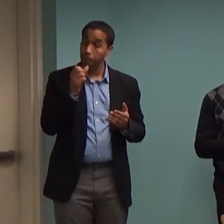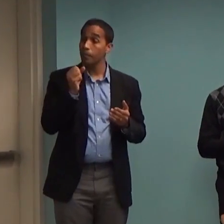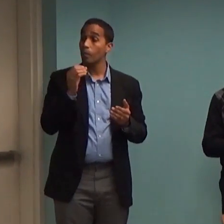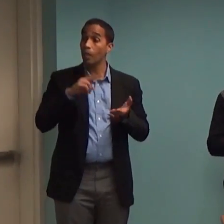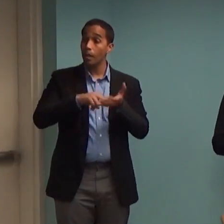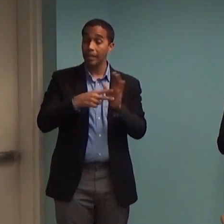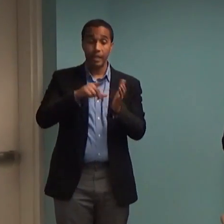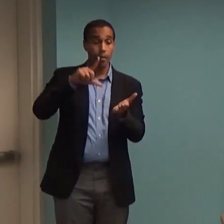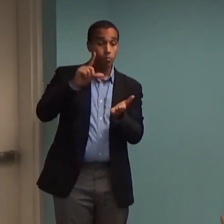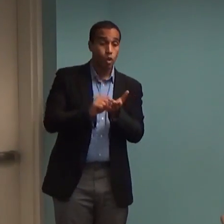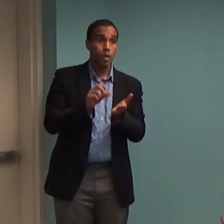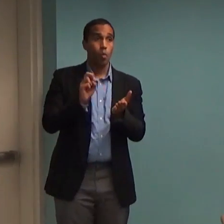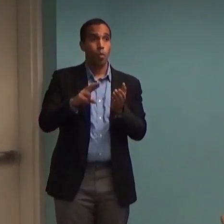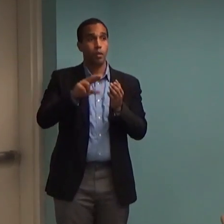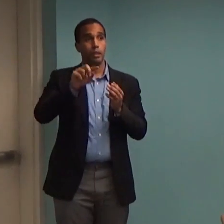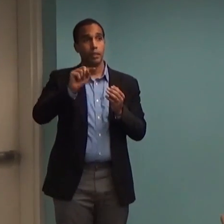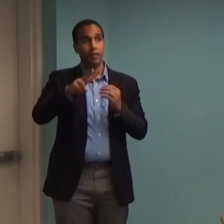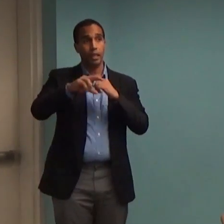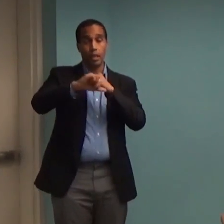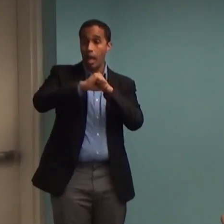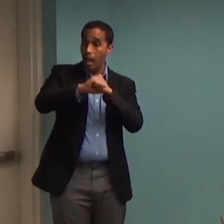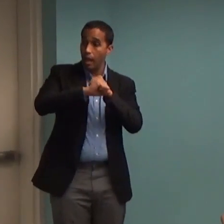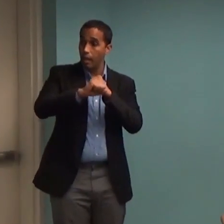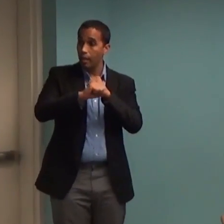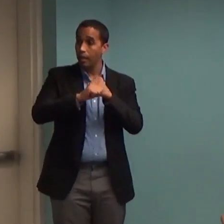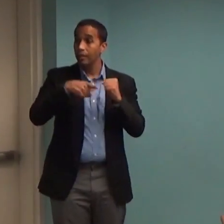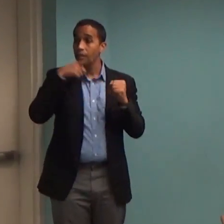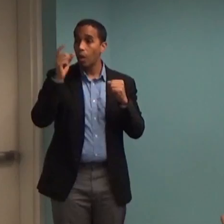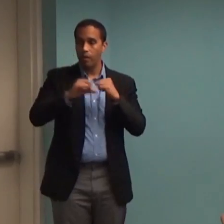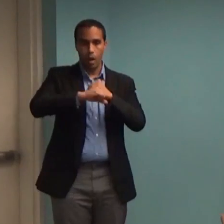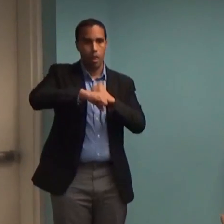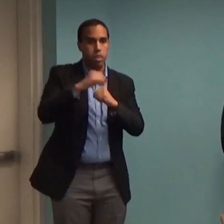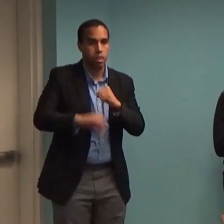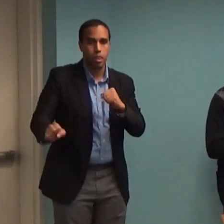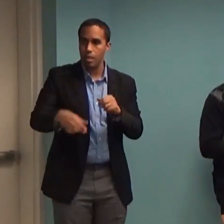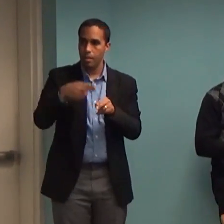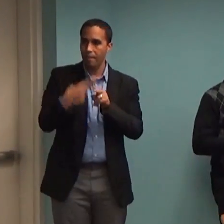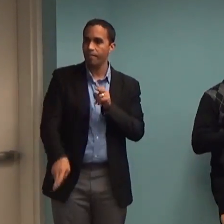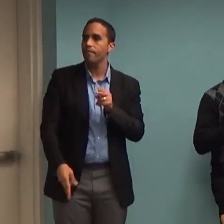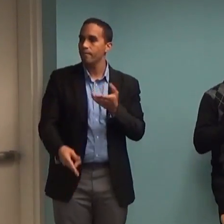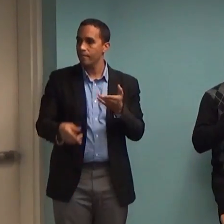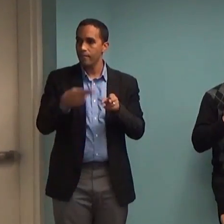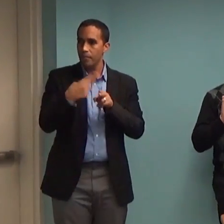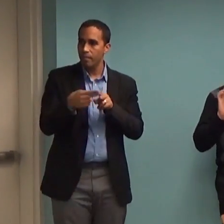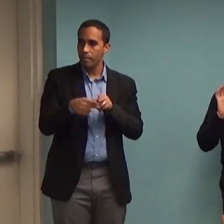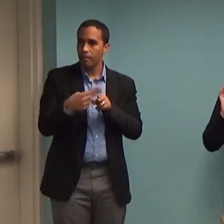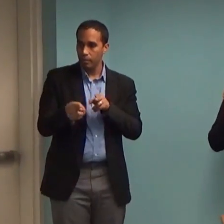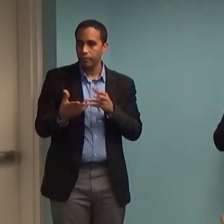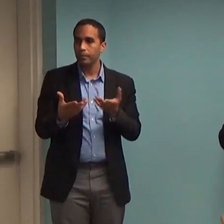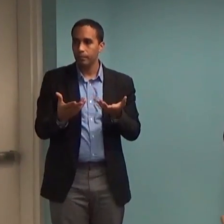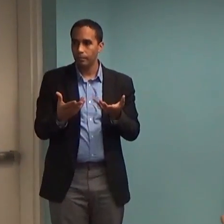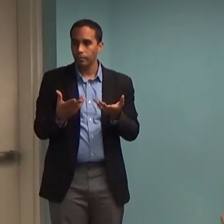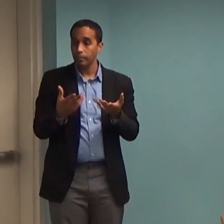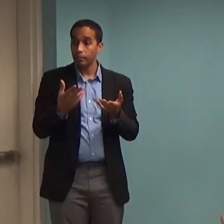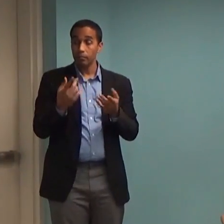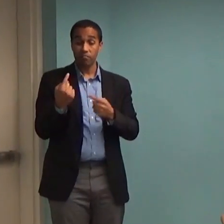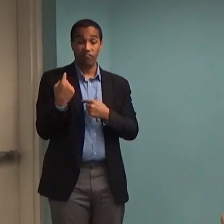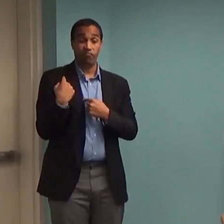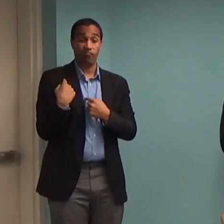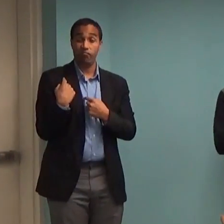towards consumers didn't have to be as lengthy. And so at that point, we have been under near-constant barrage